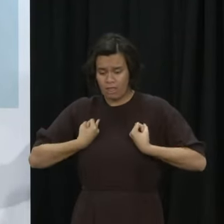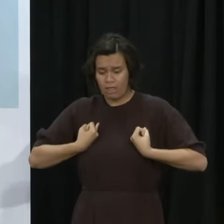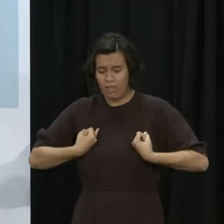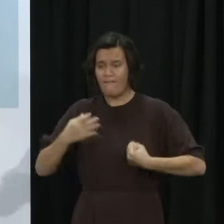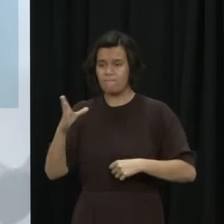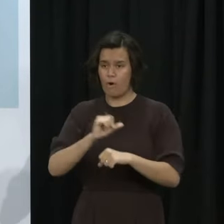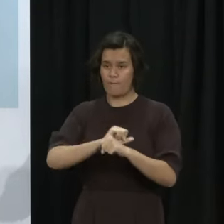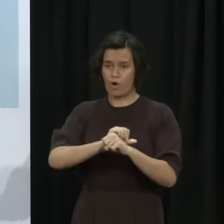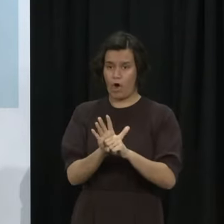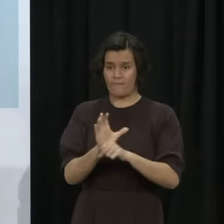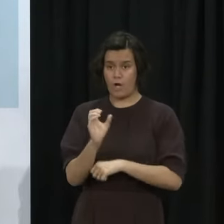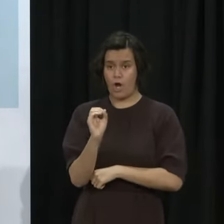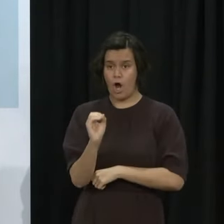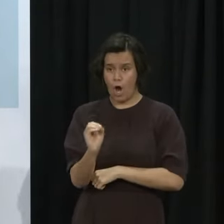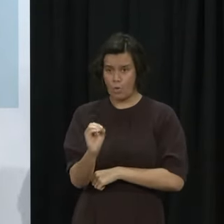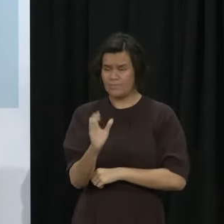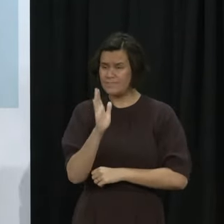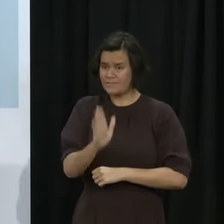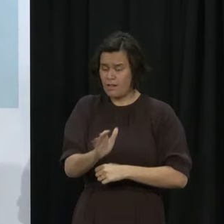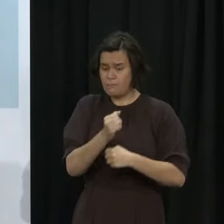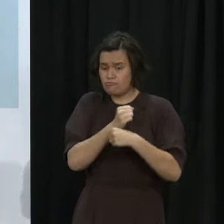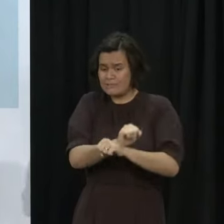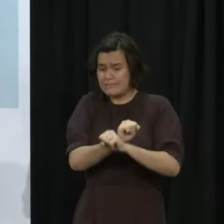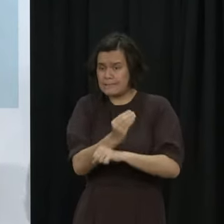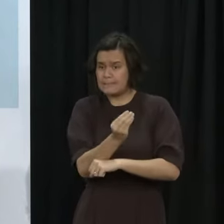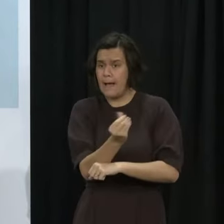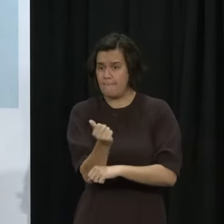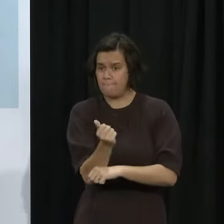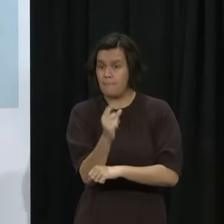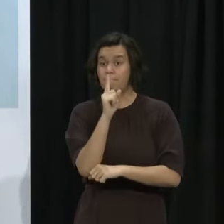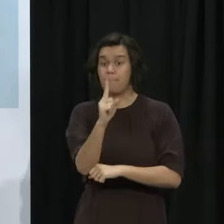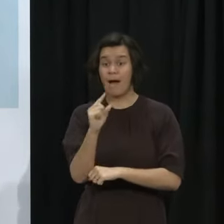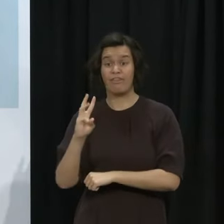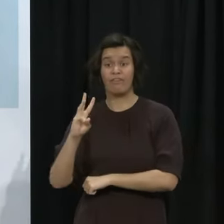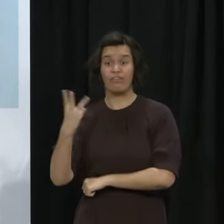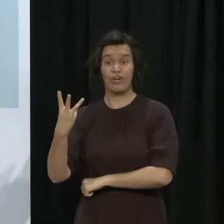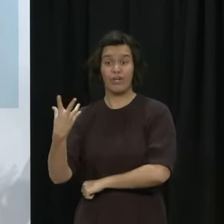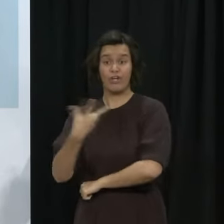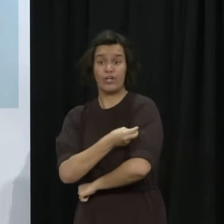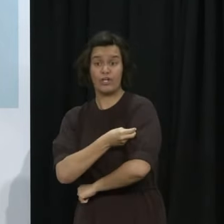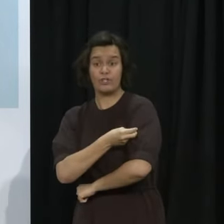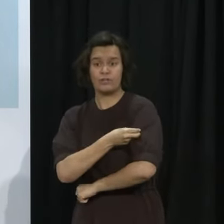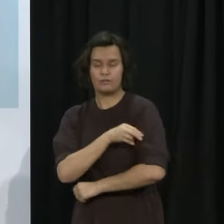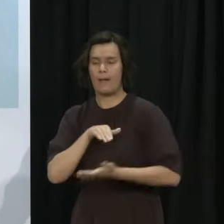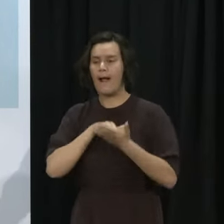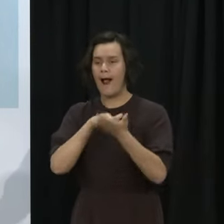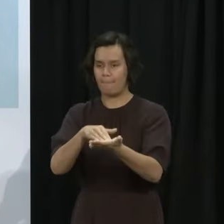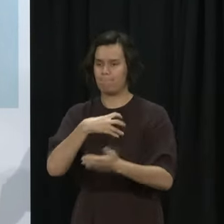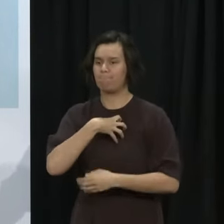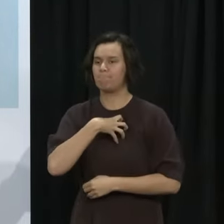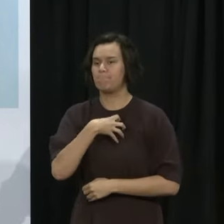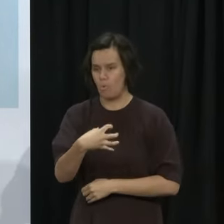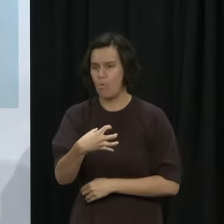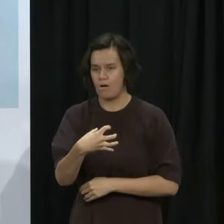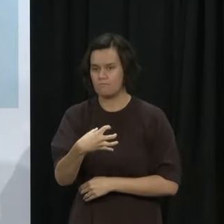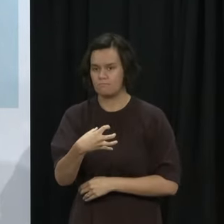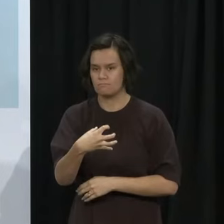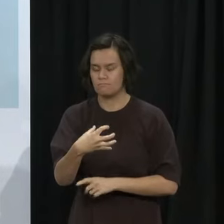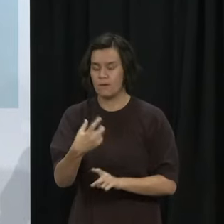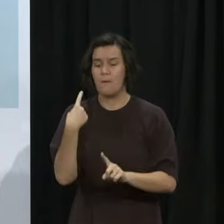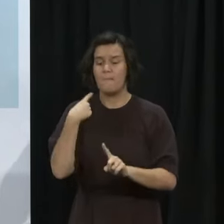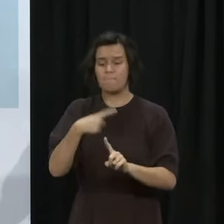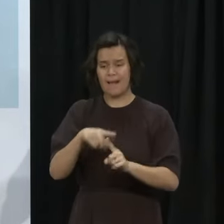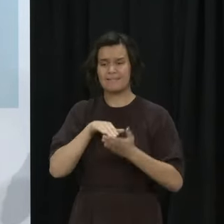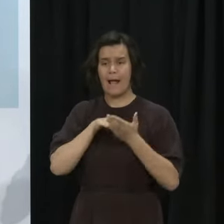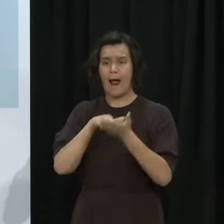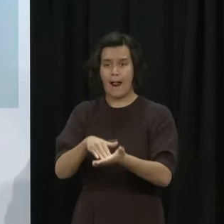Omicron, a third dose is likely to offer greater protection against transmission of COVID-19 and also reducing the chance for